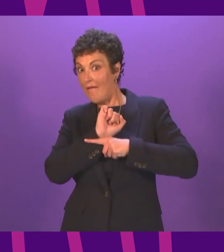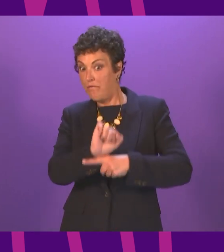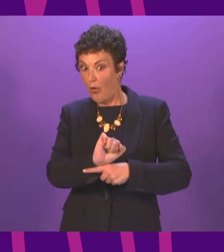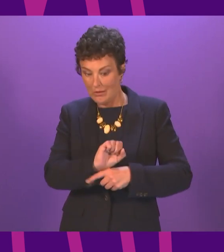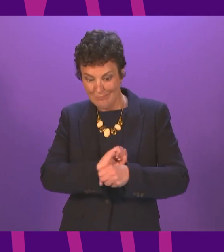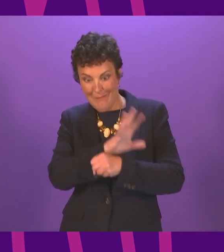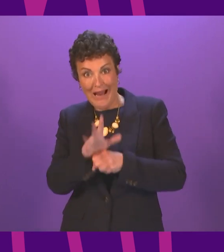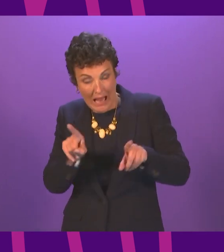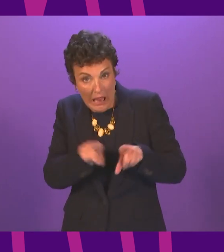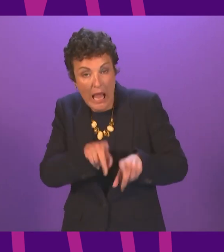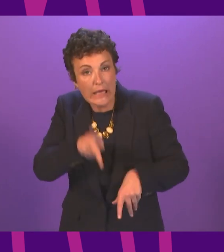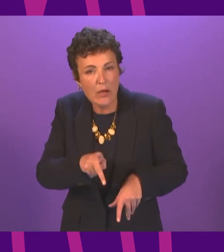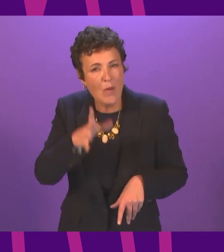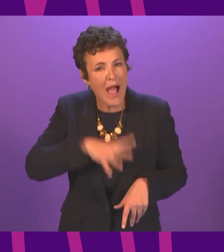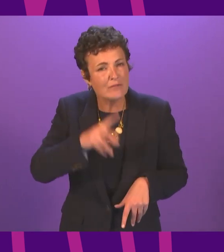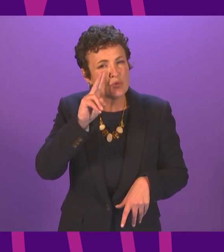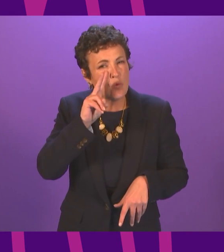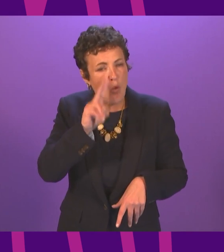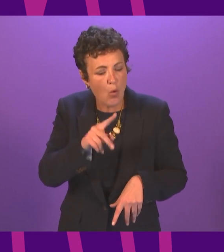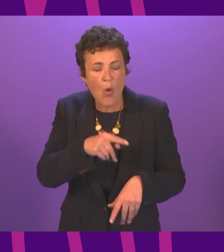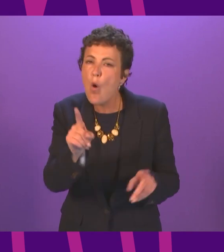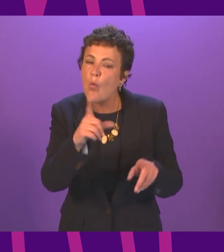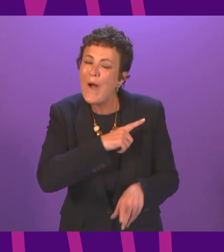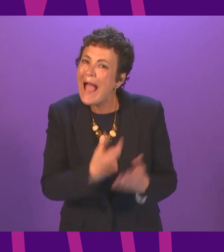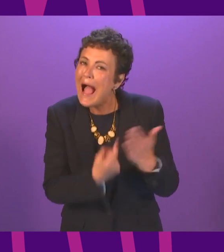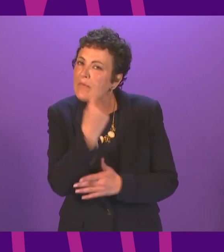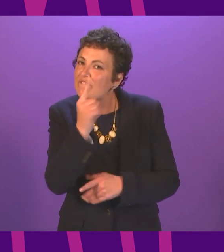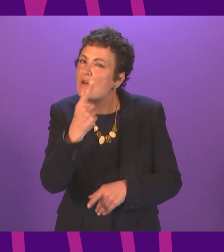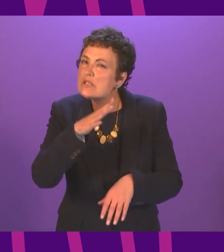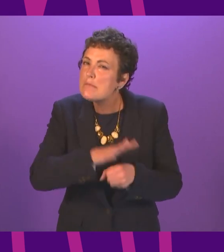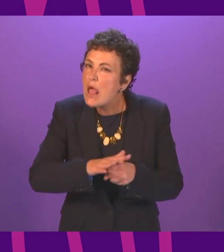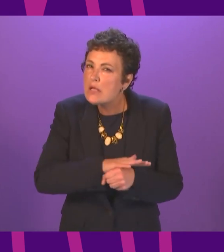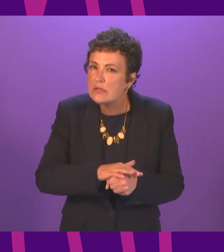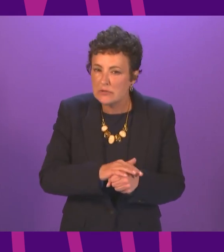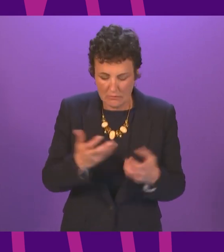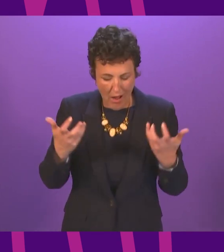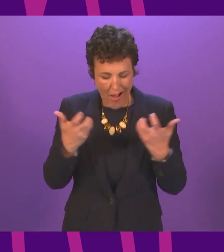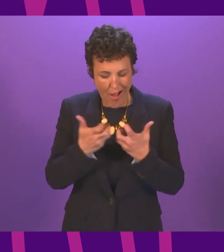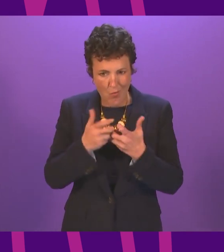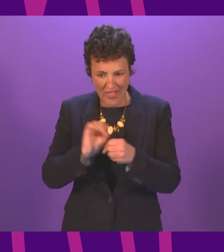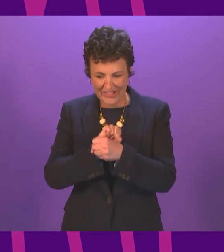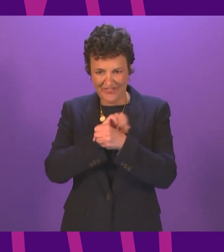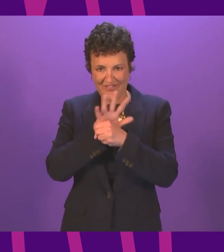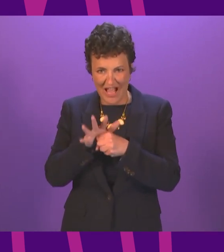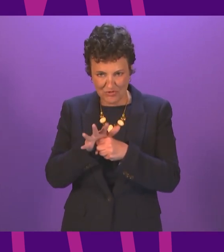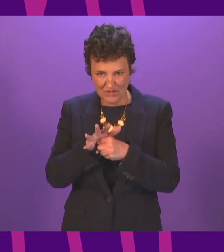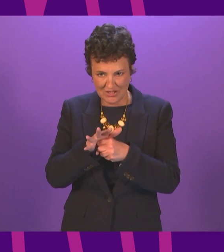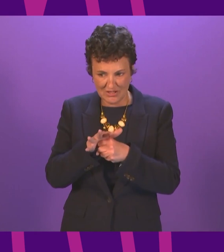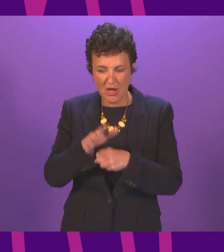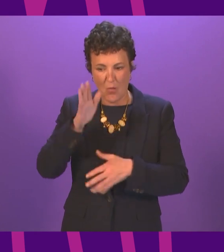disaster of this type we must look at what caused it we need to examine how a virus came to leap the